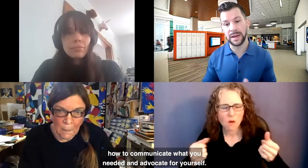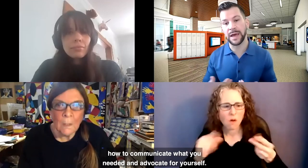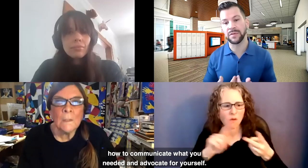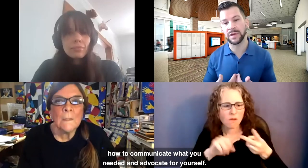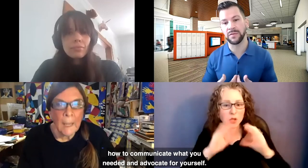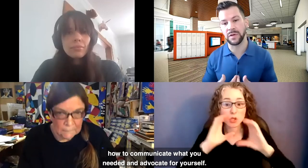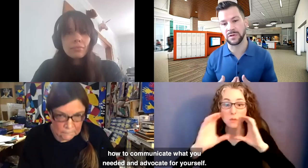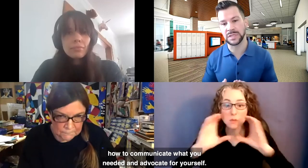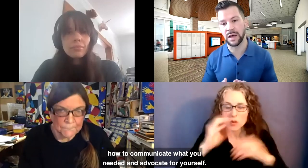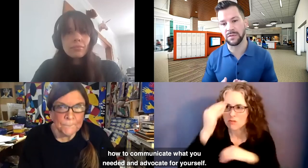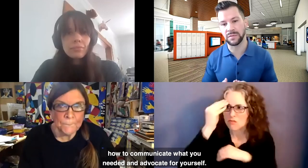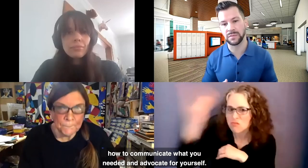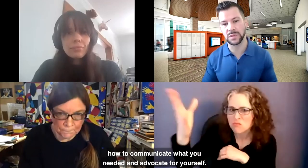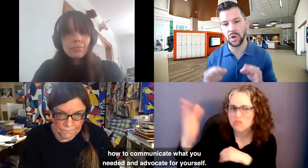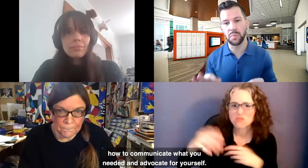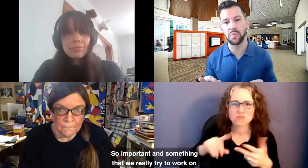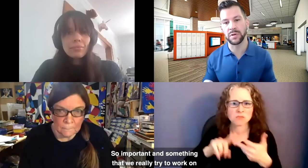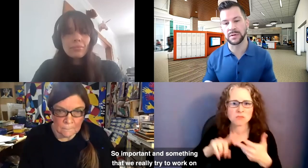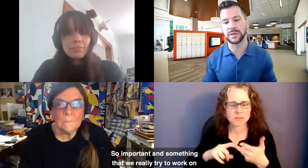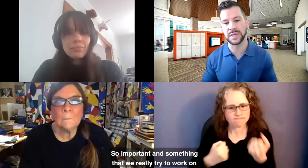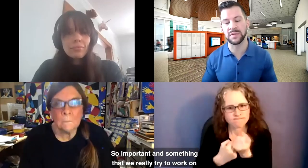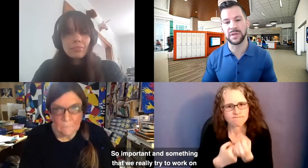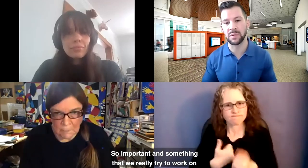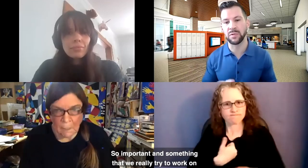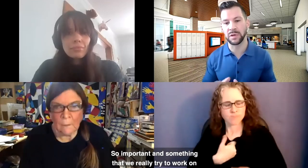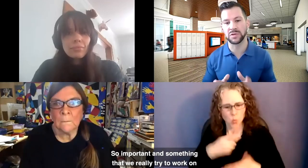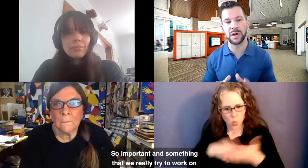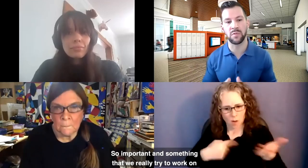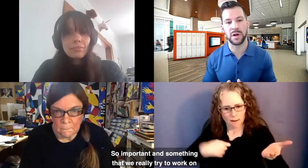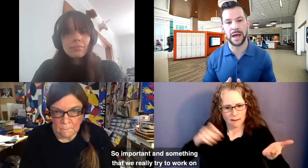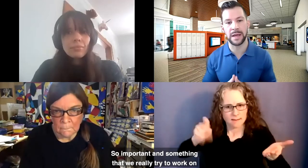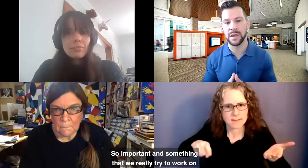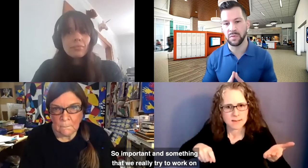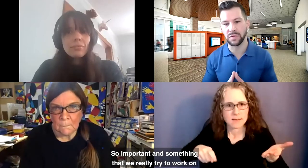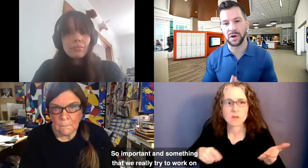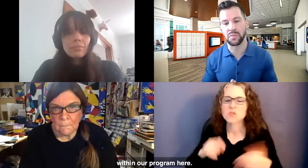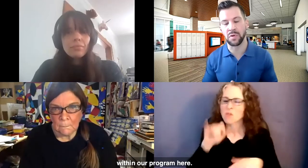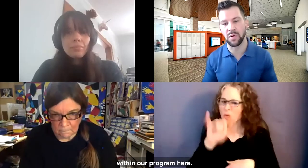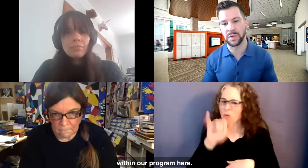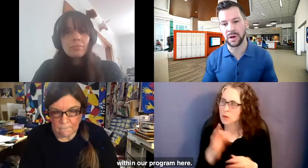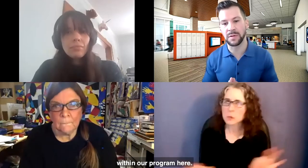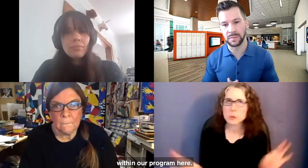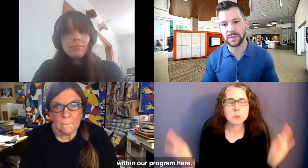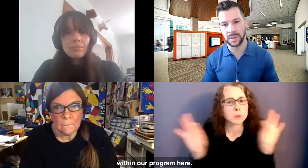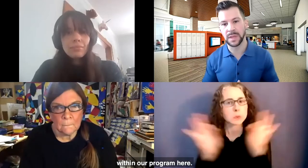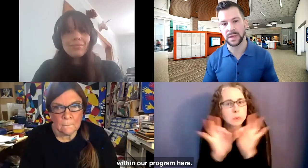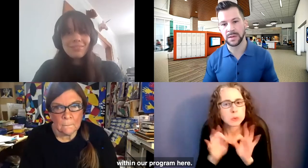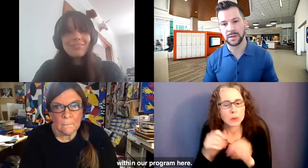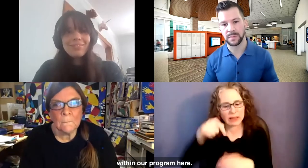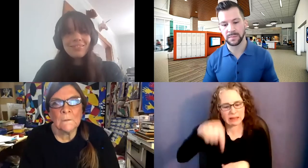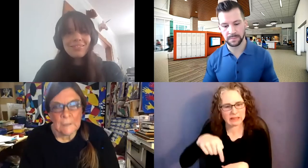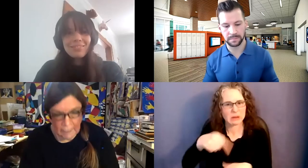you needed and advocate for yourself. So important and something that we really try to work on within our program here.